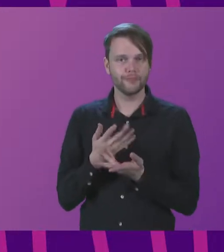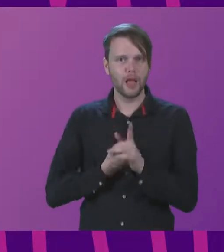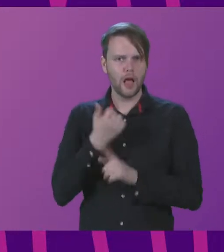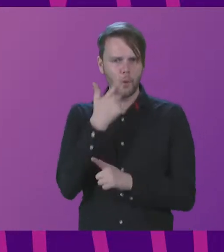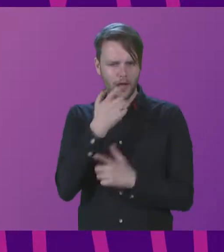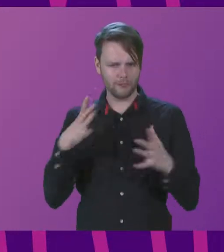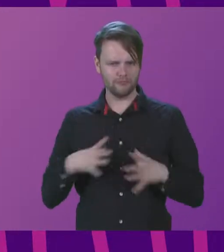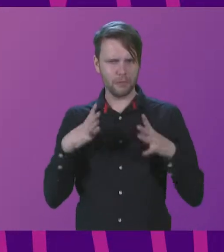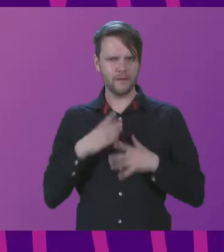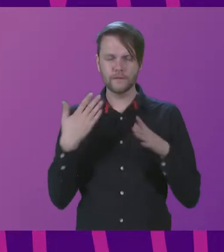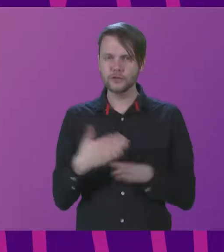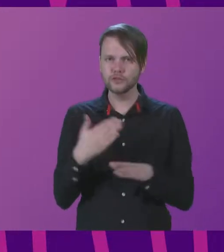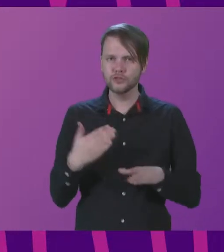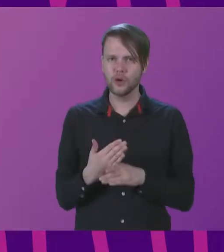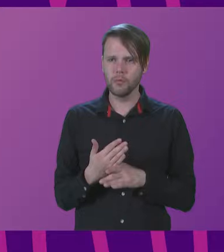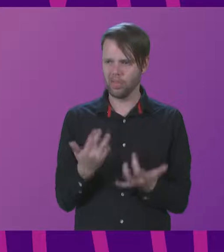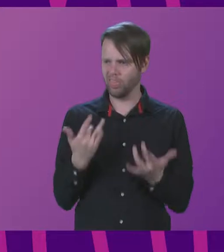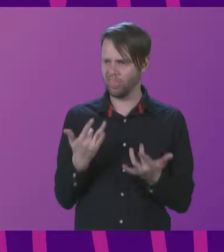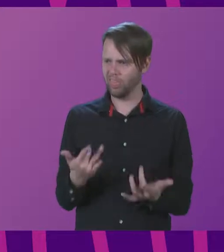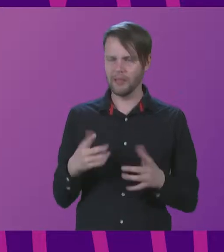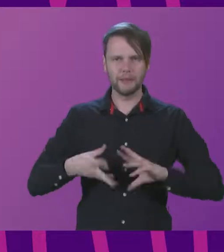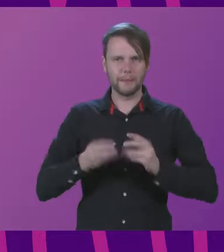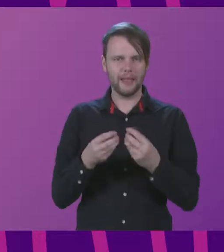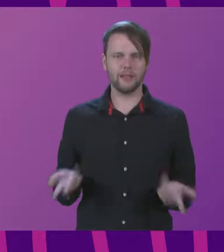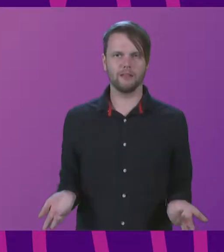prepared for jobs that have not yet been invented?